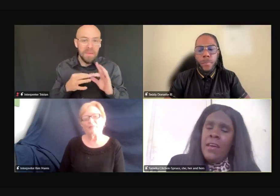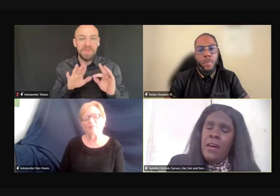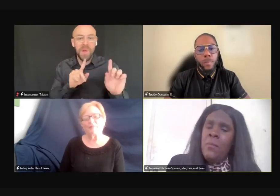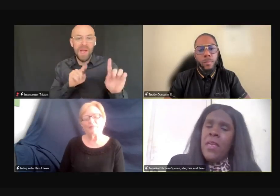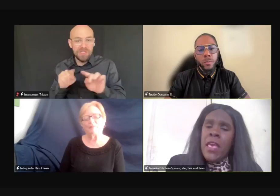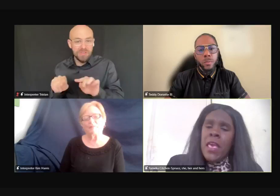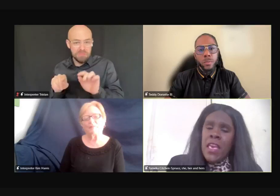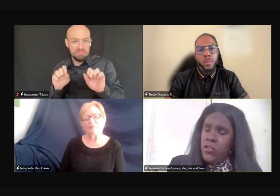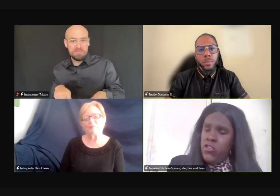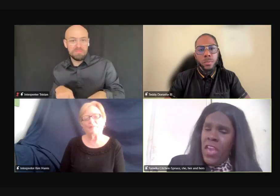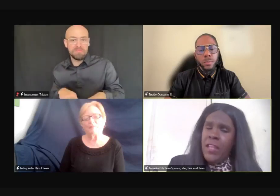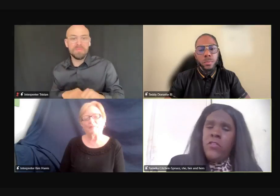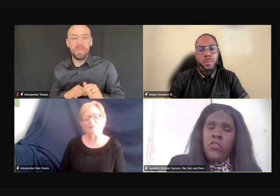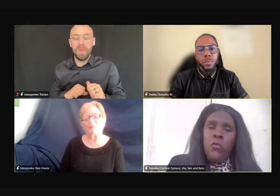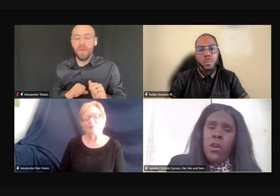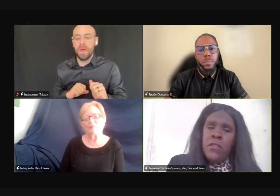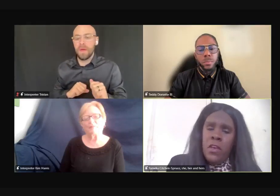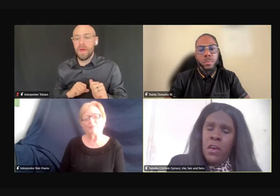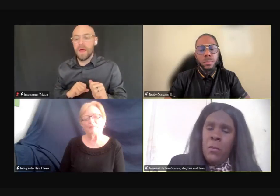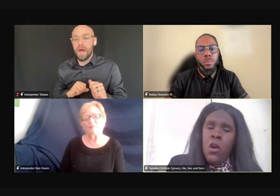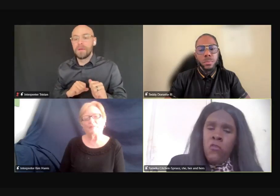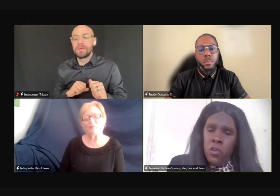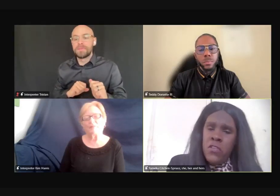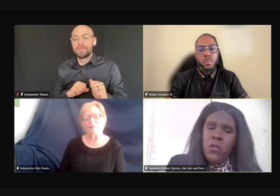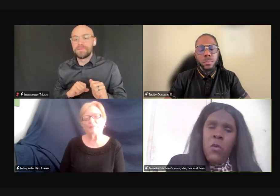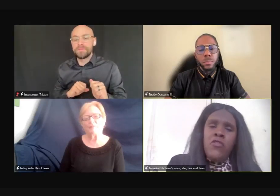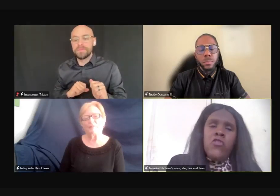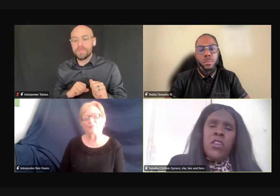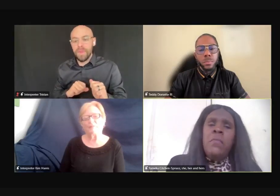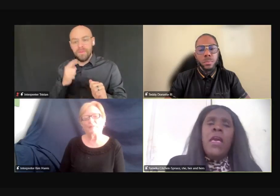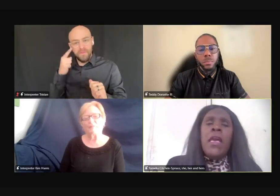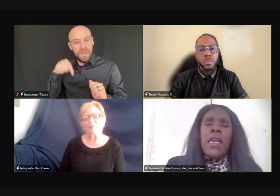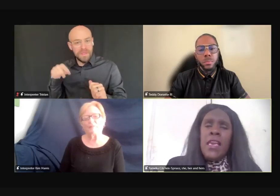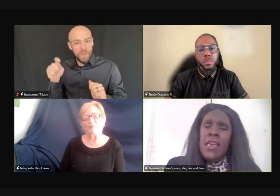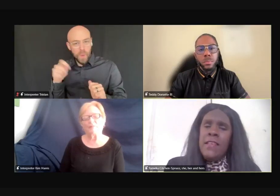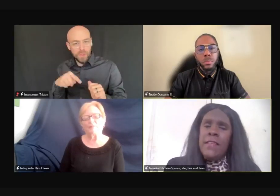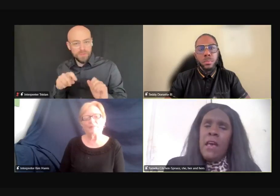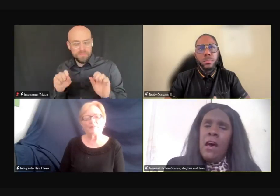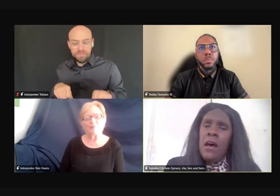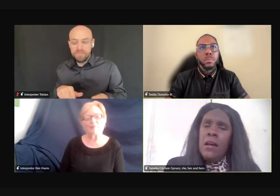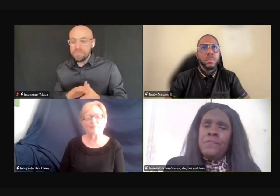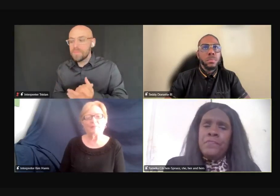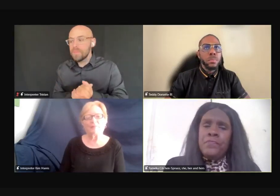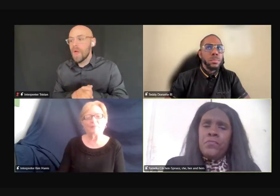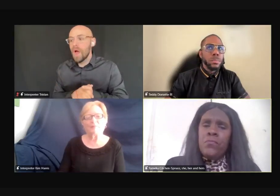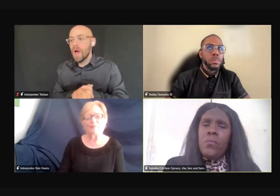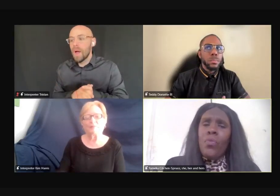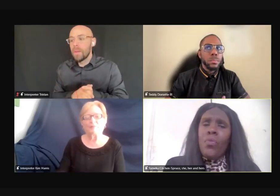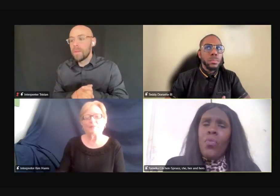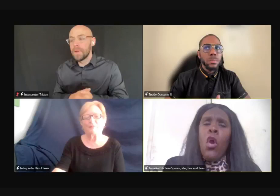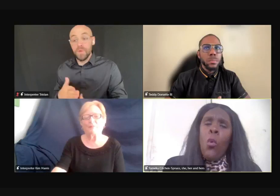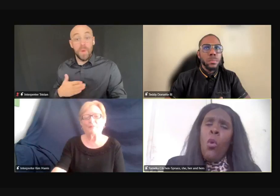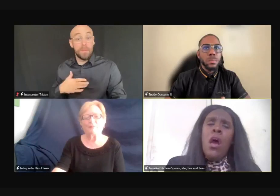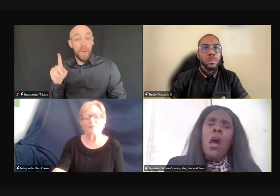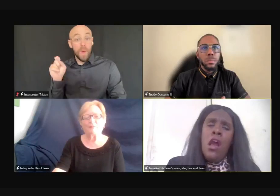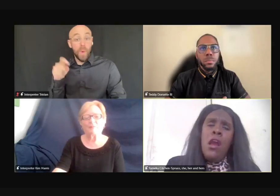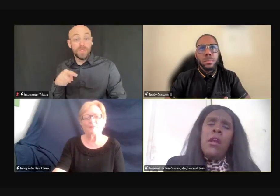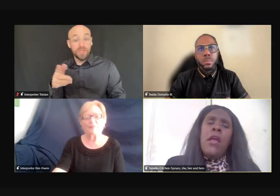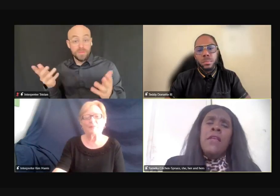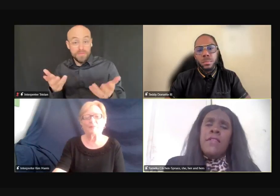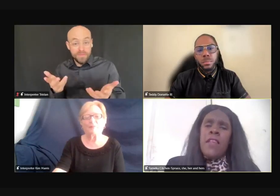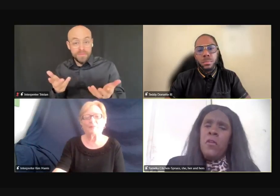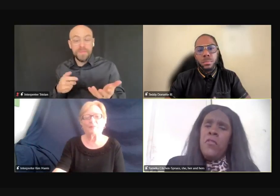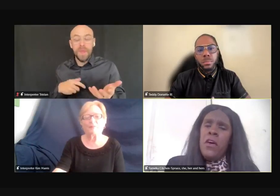the chat, um, in the chat towards, um, for this question is, um, what